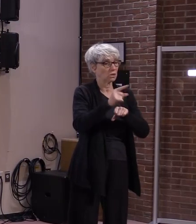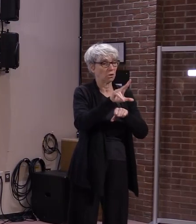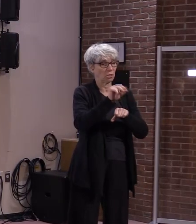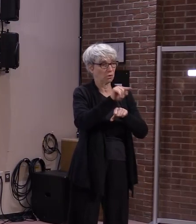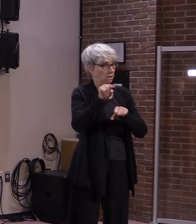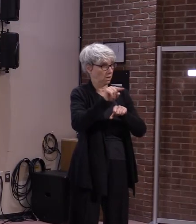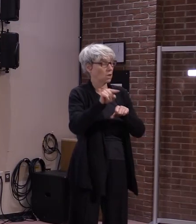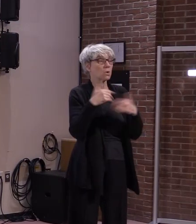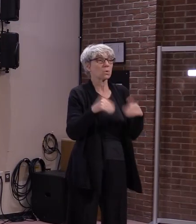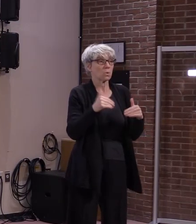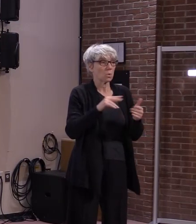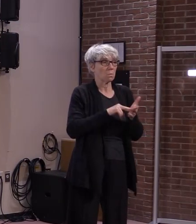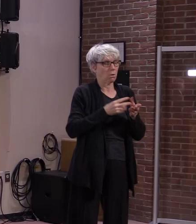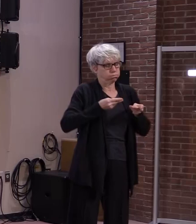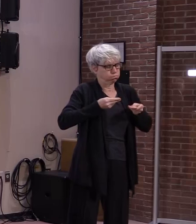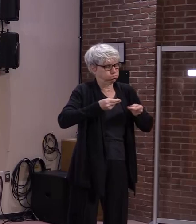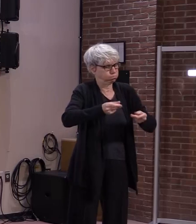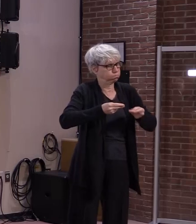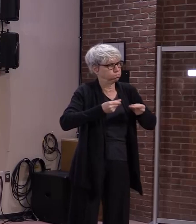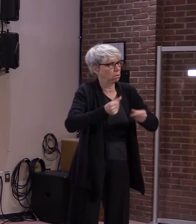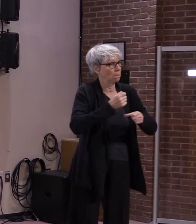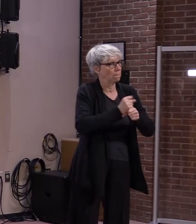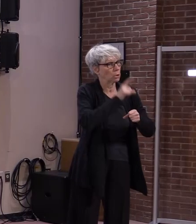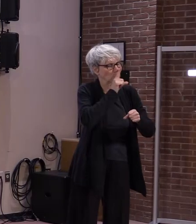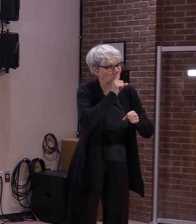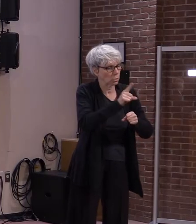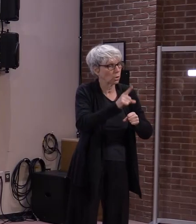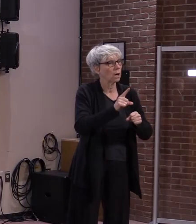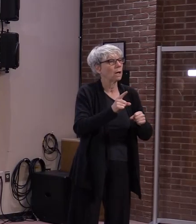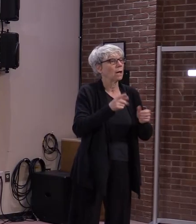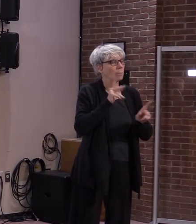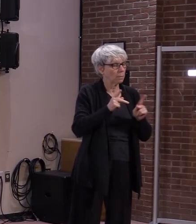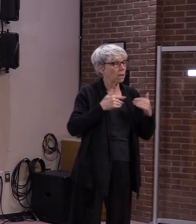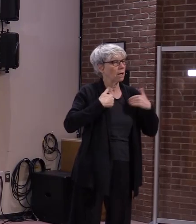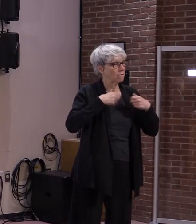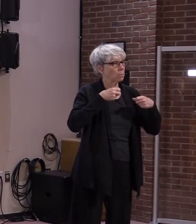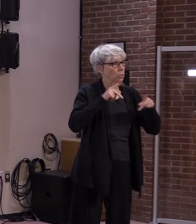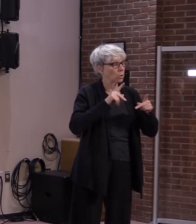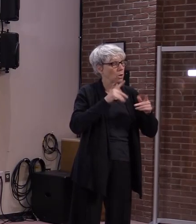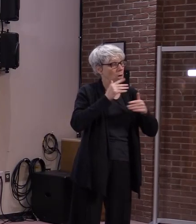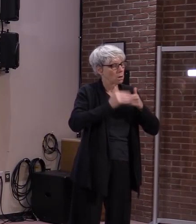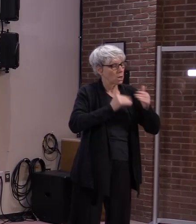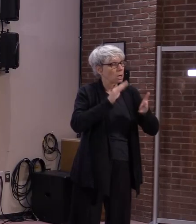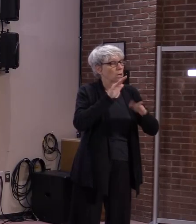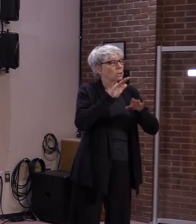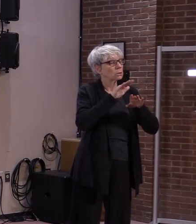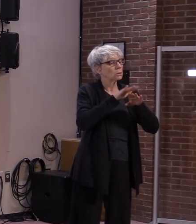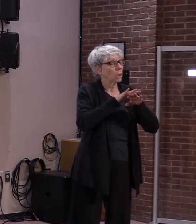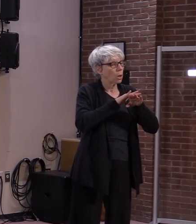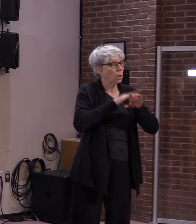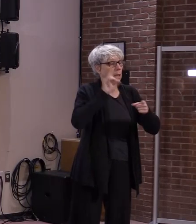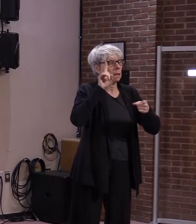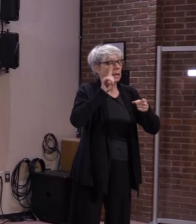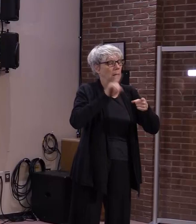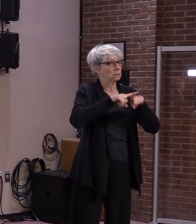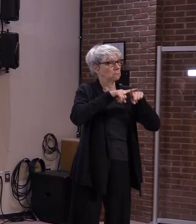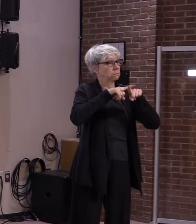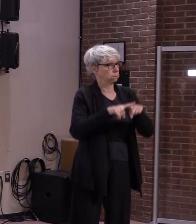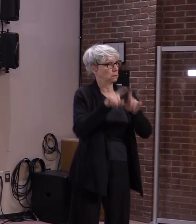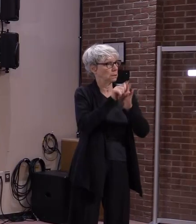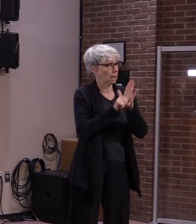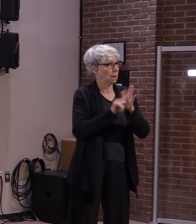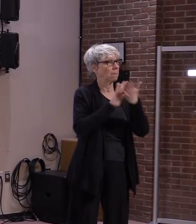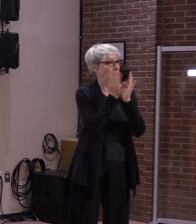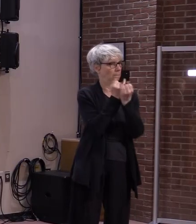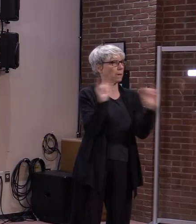investment in this program to make sure there's a step down. In the future, the best solution to homelessness is